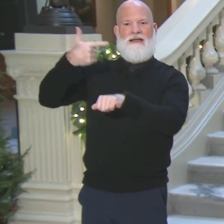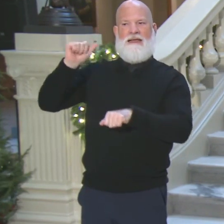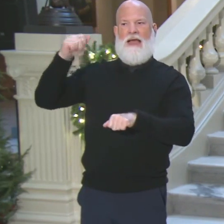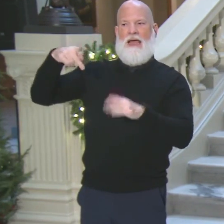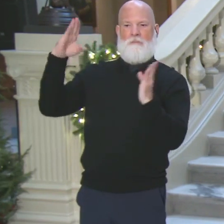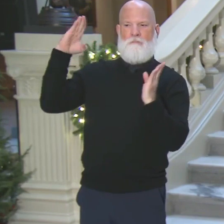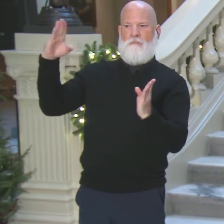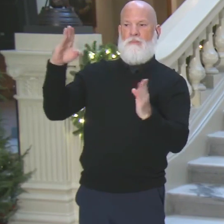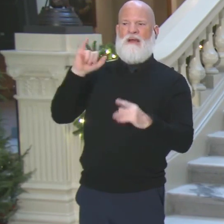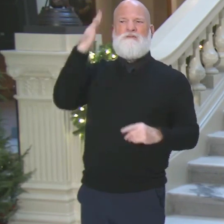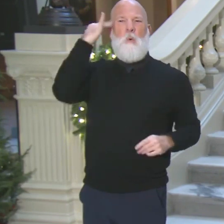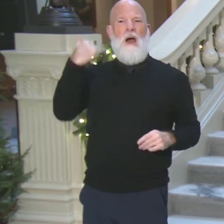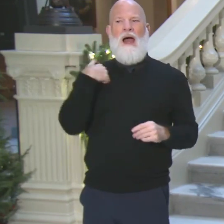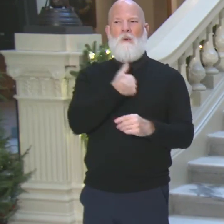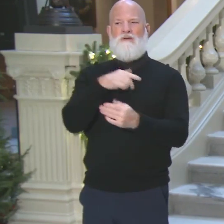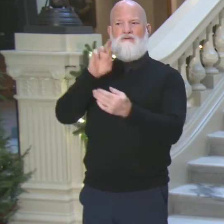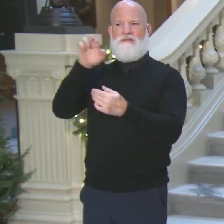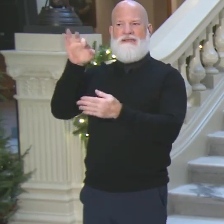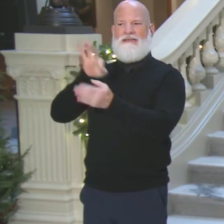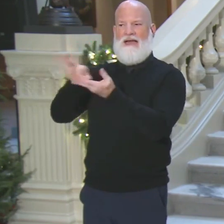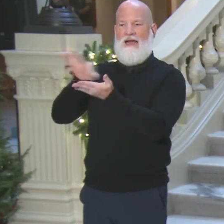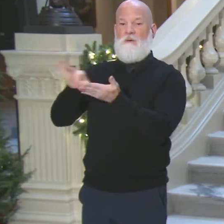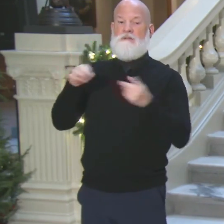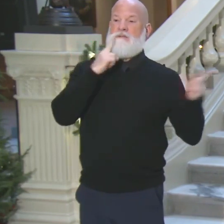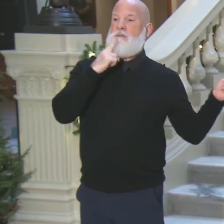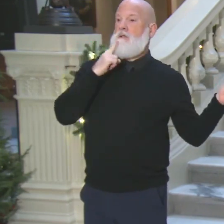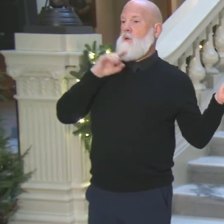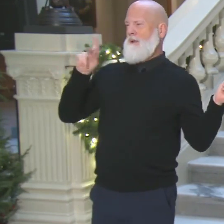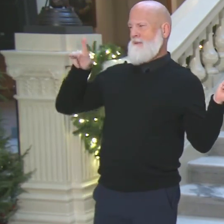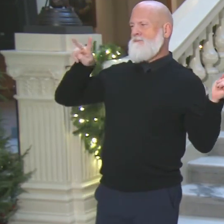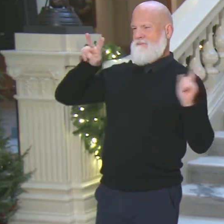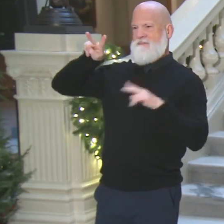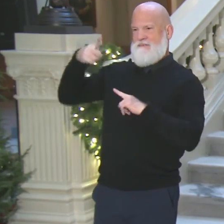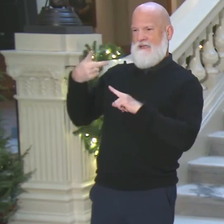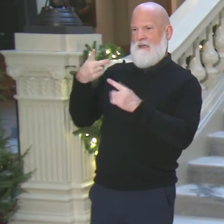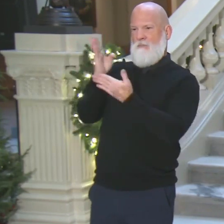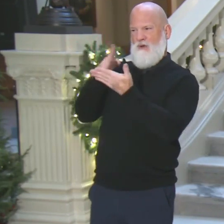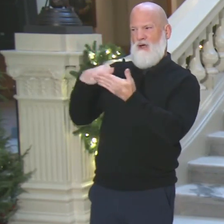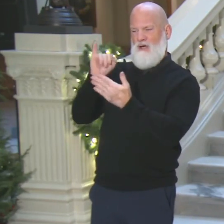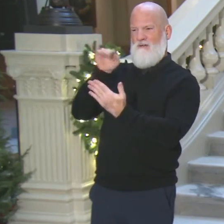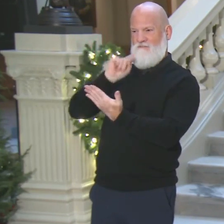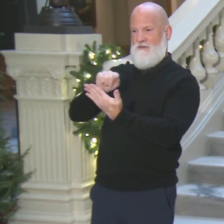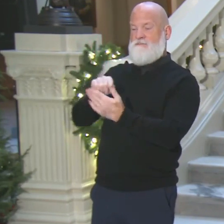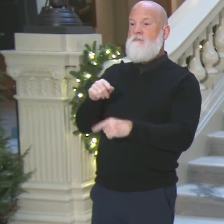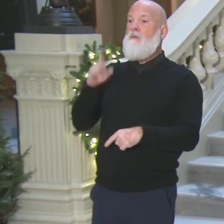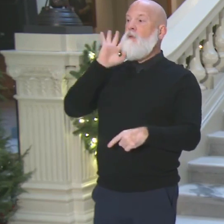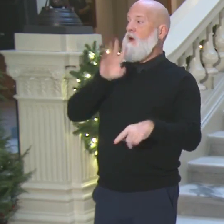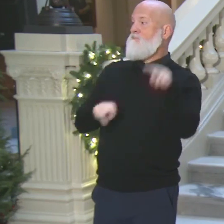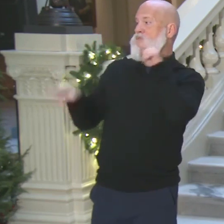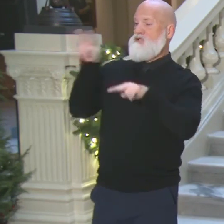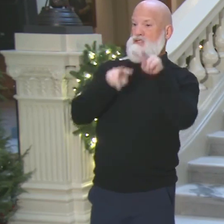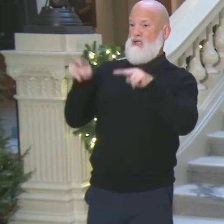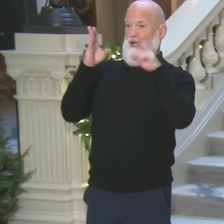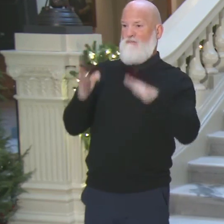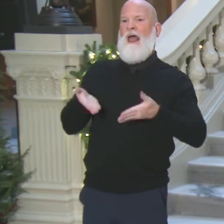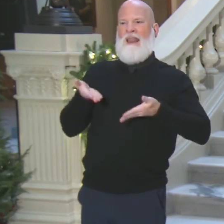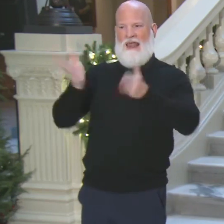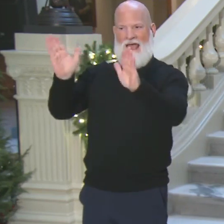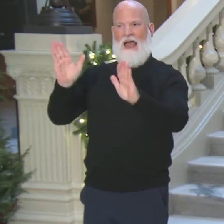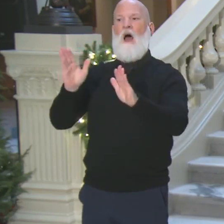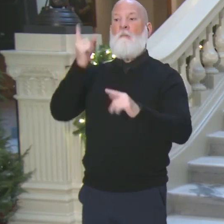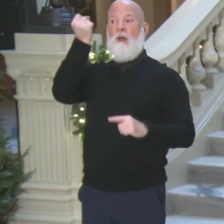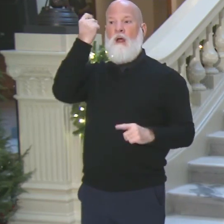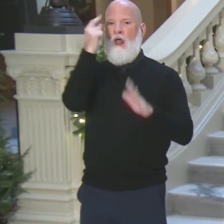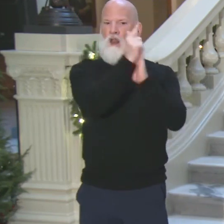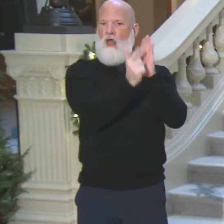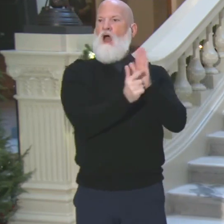There's a secondary thing about this. Under our state law, observers are allowed to be there. They're not required to be there. That's